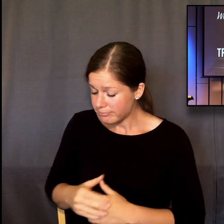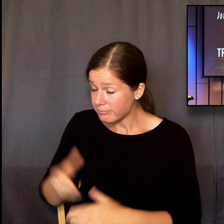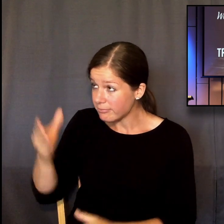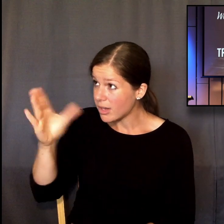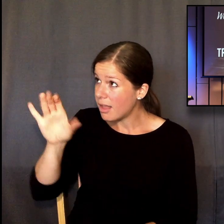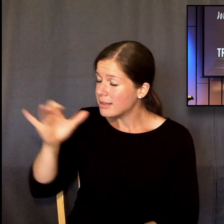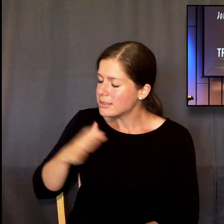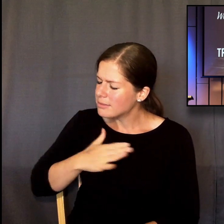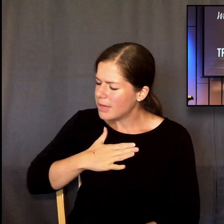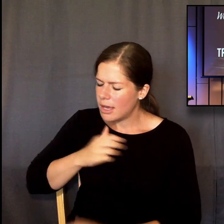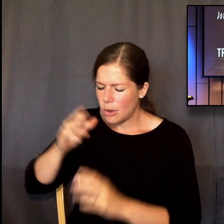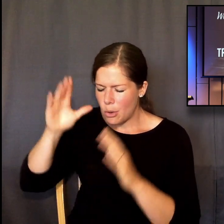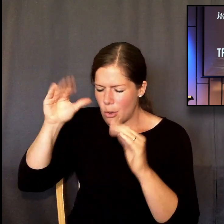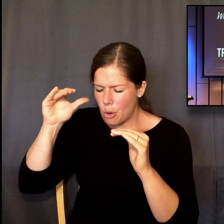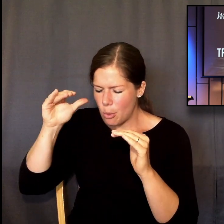That's my hope for everybody watching.